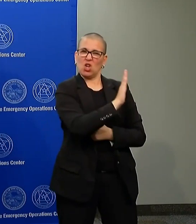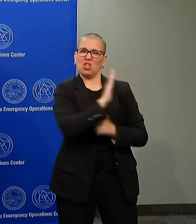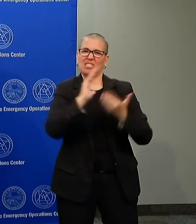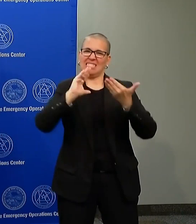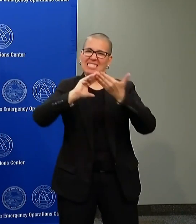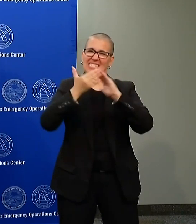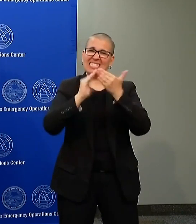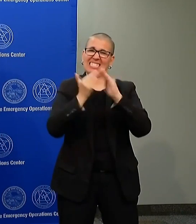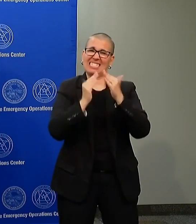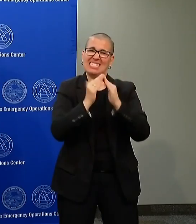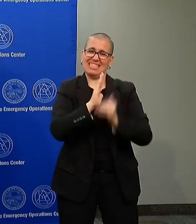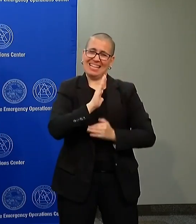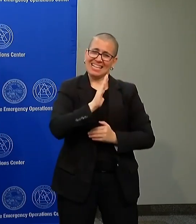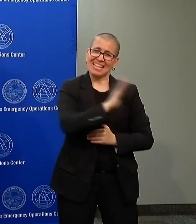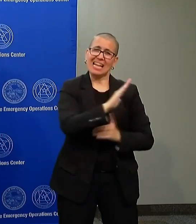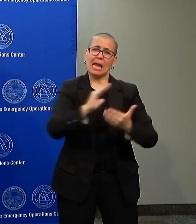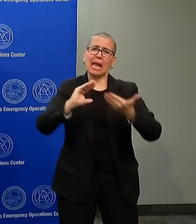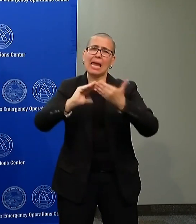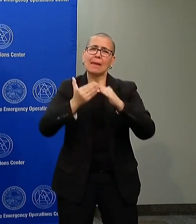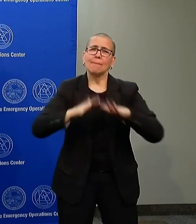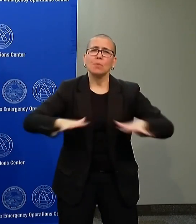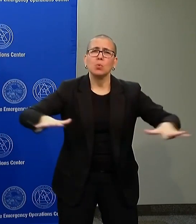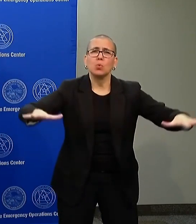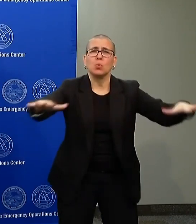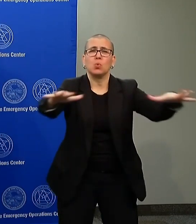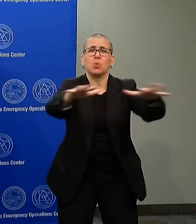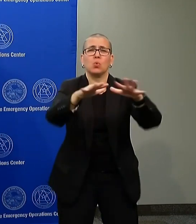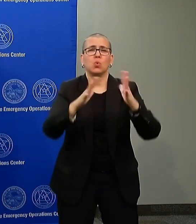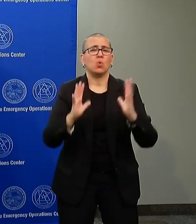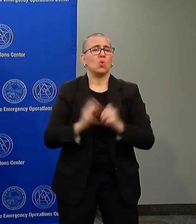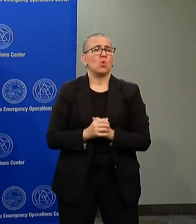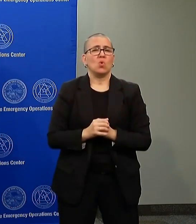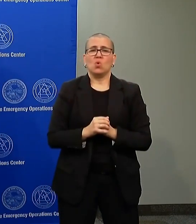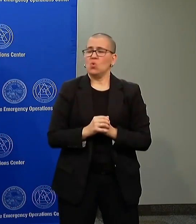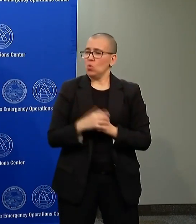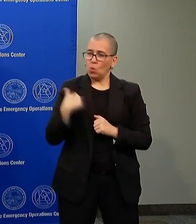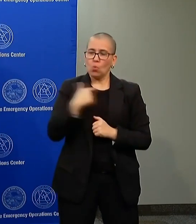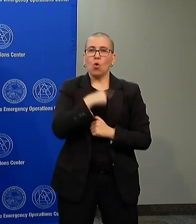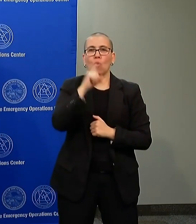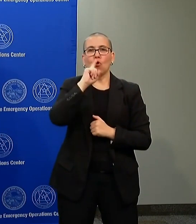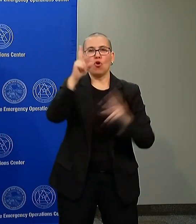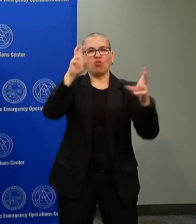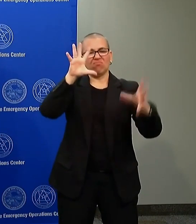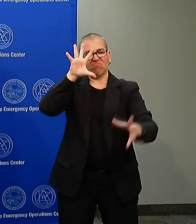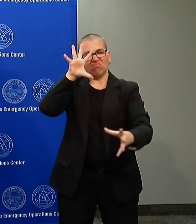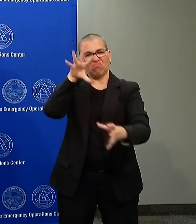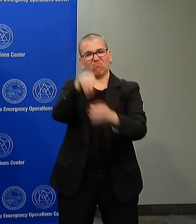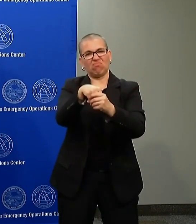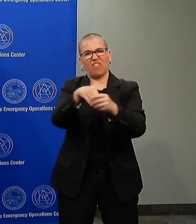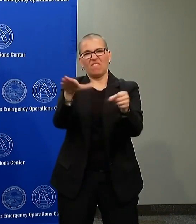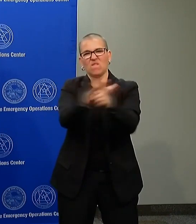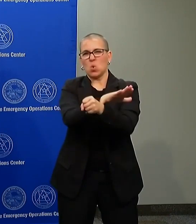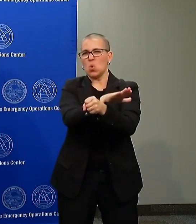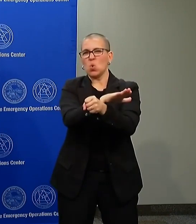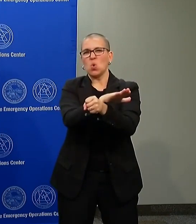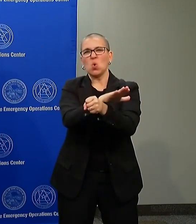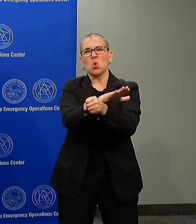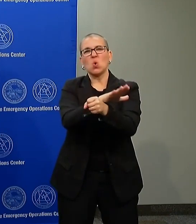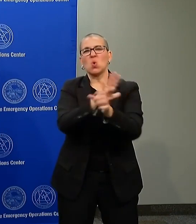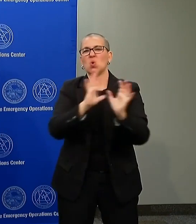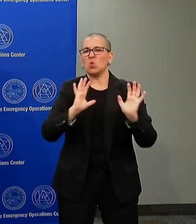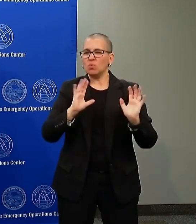And we're all in to the two law enforcement professionals to my right, supporting them to ensure